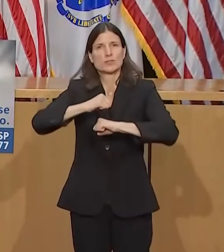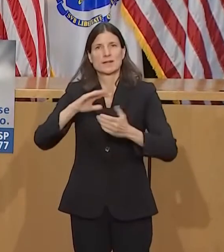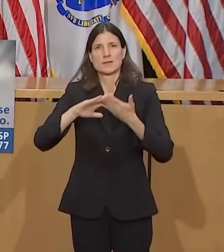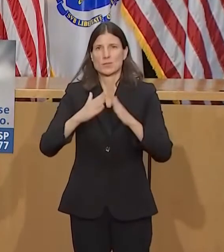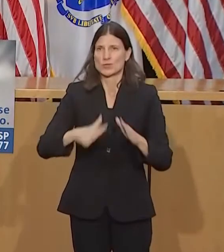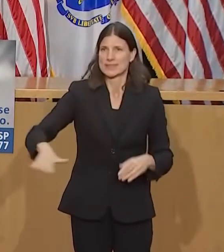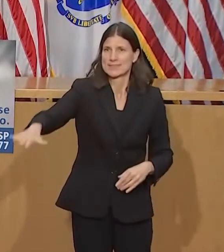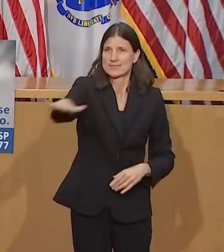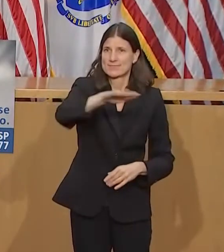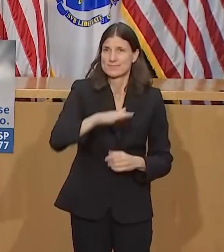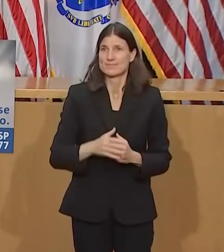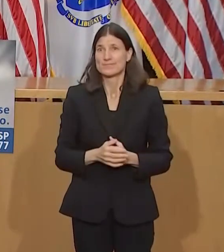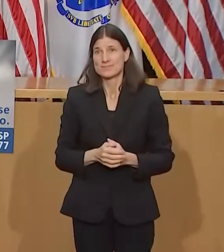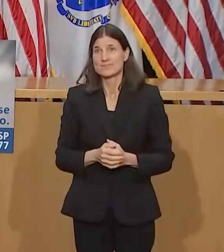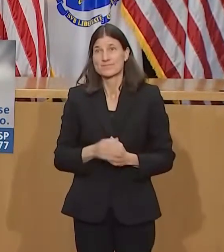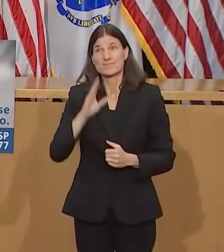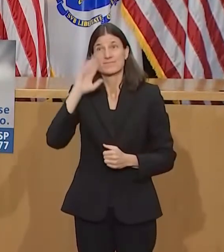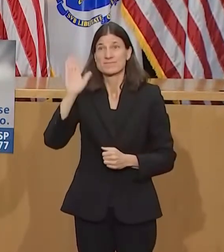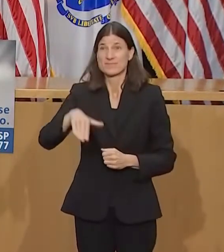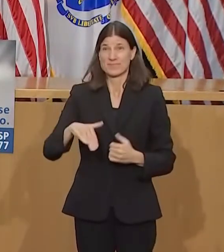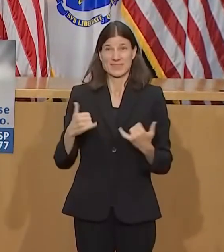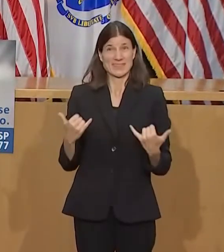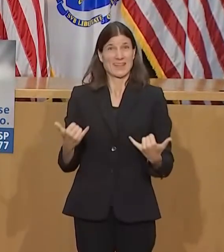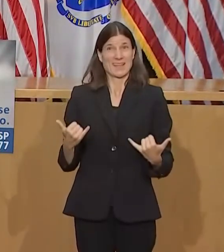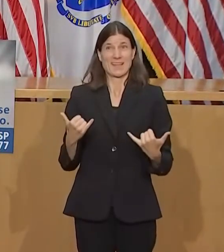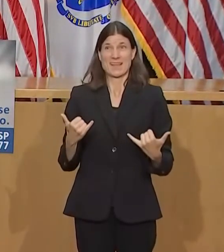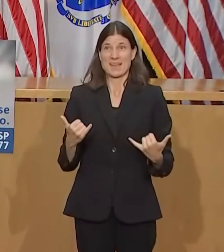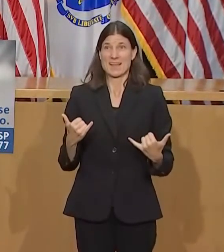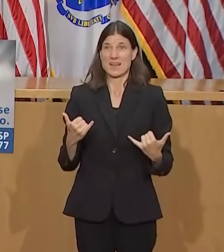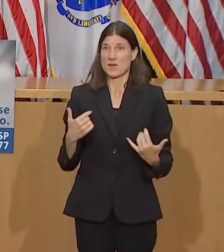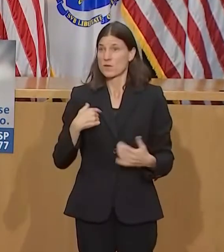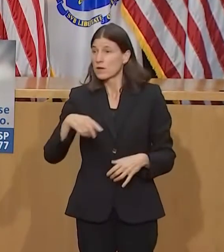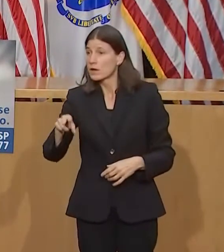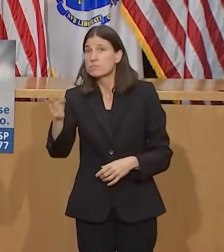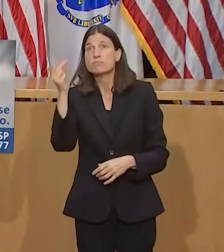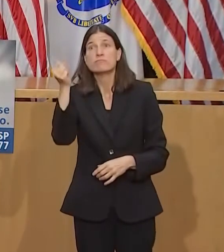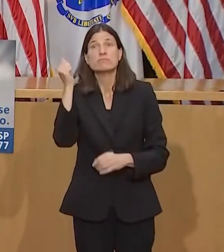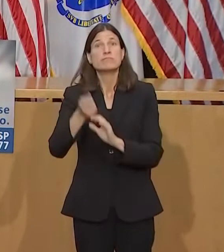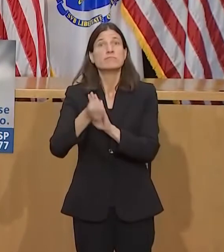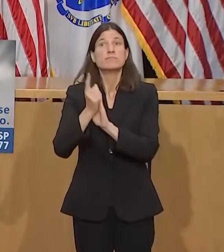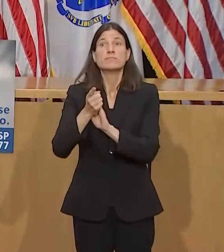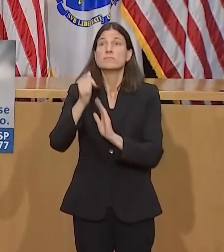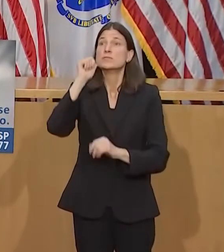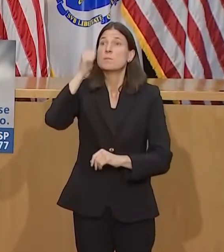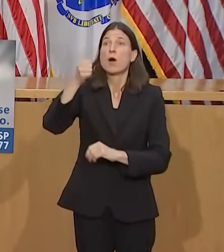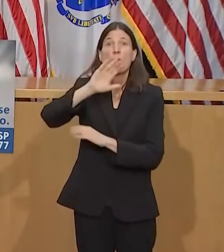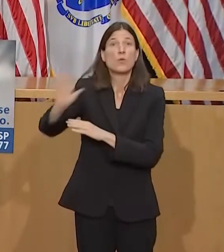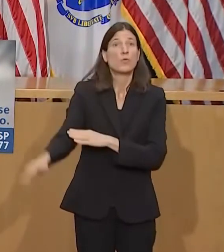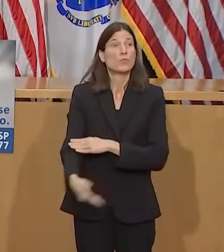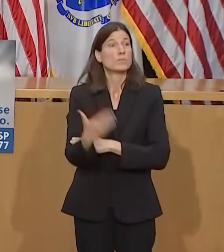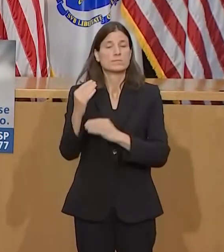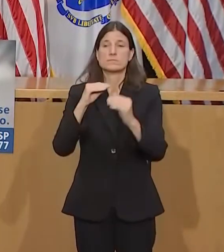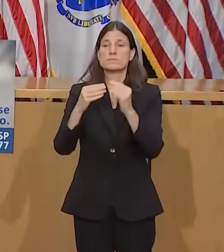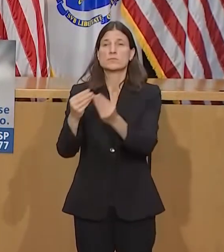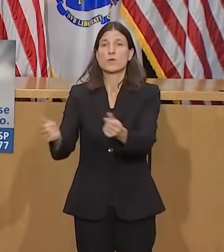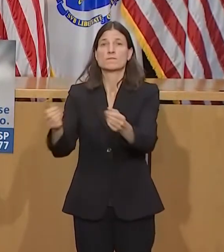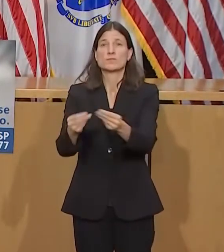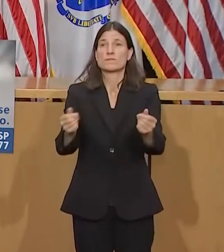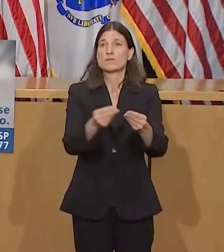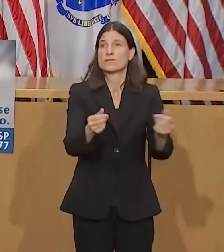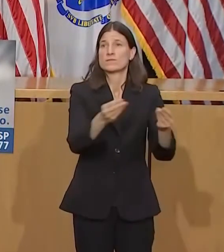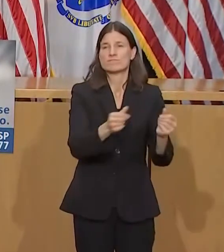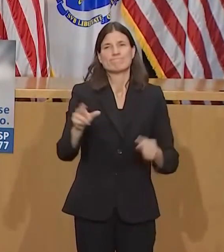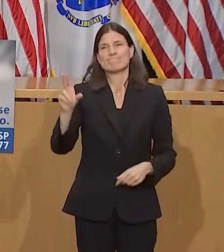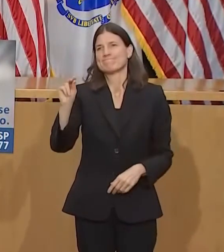quickly, and certainly not with a single piece of legislation. We have lots of work left to do. But I want to say thank you